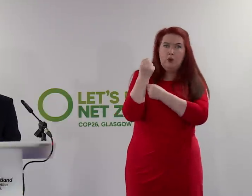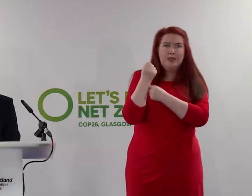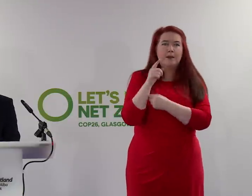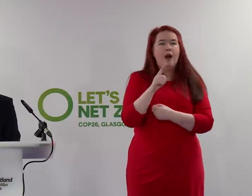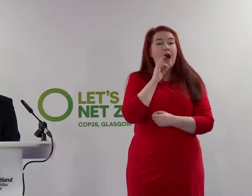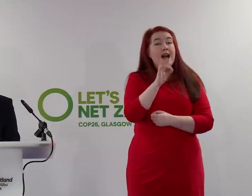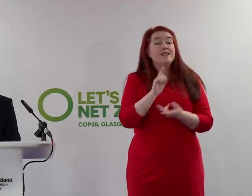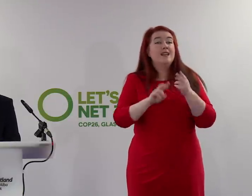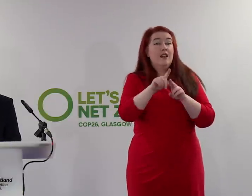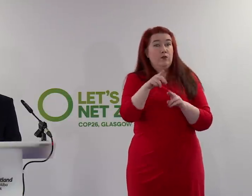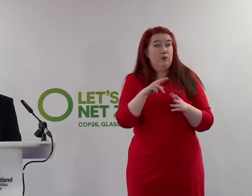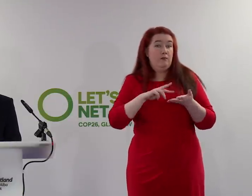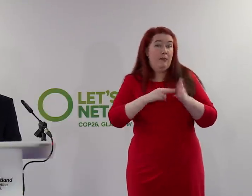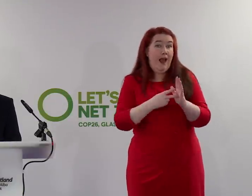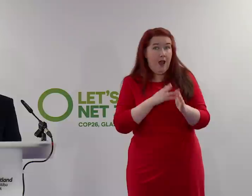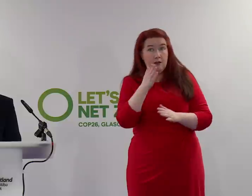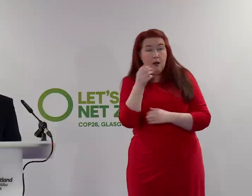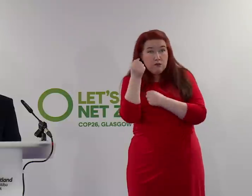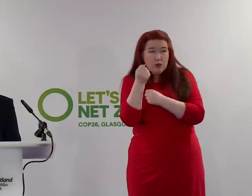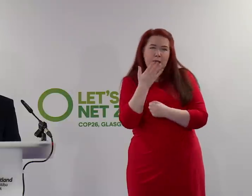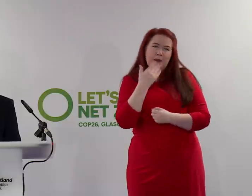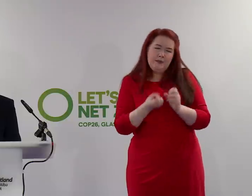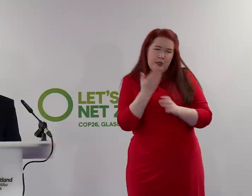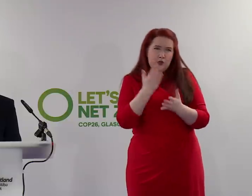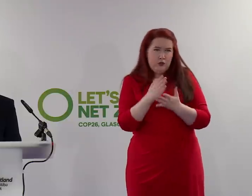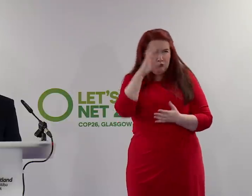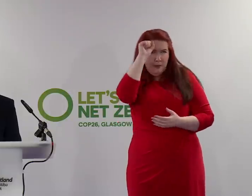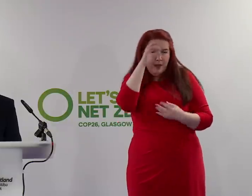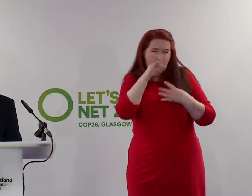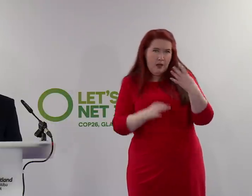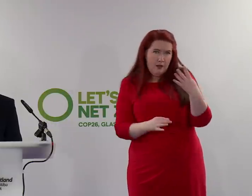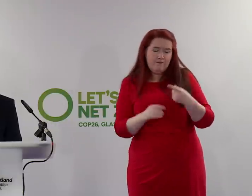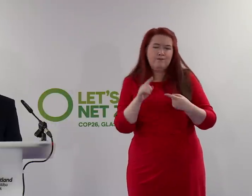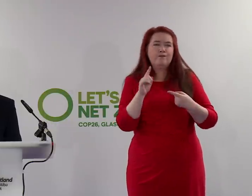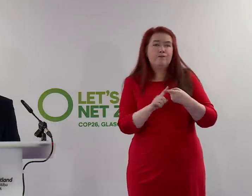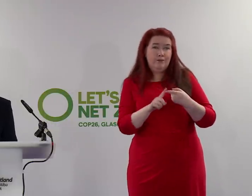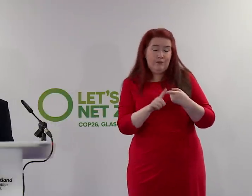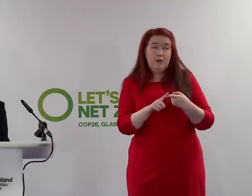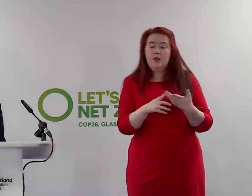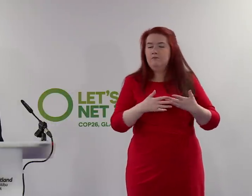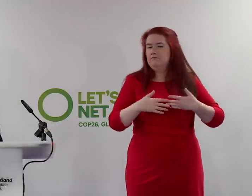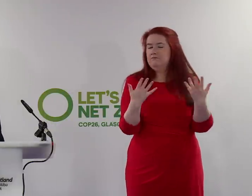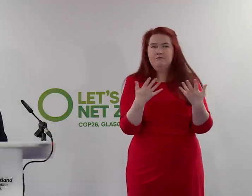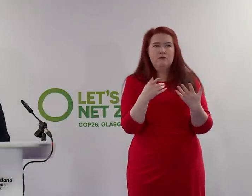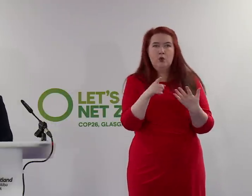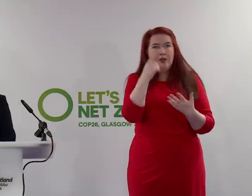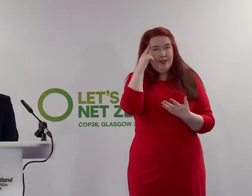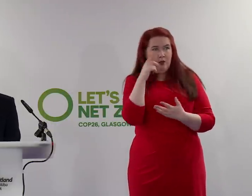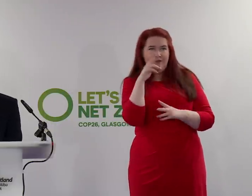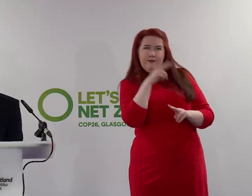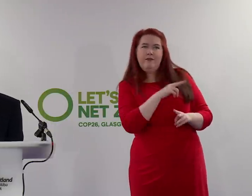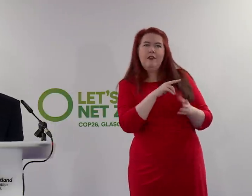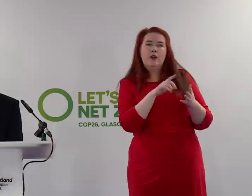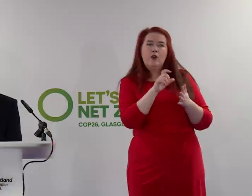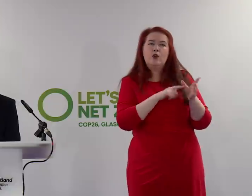intending to protest to pay attention to. Firstly, whatever anyone thinks of the negotiations taking